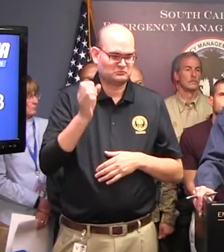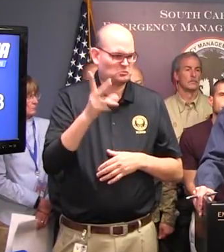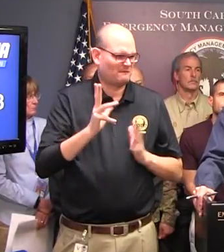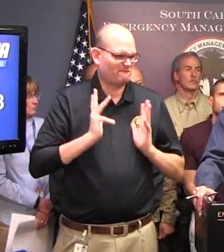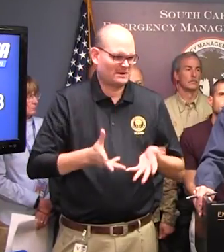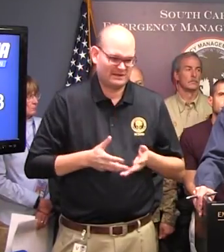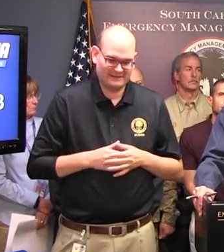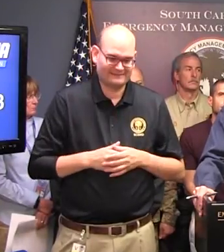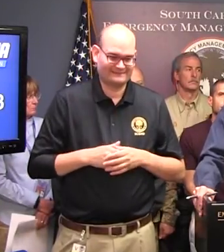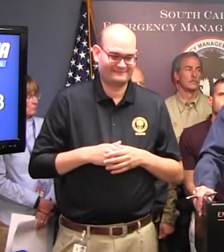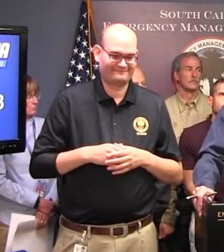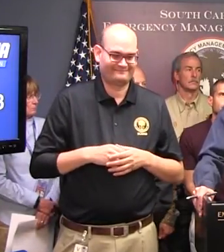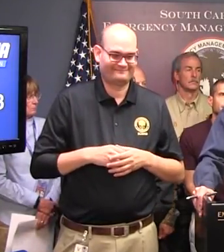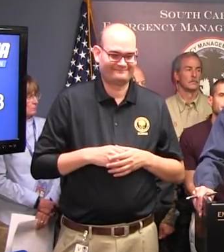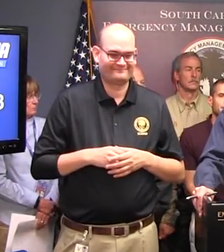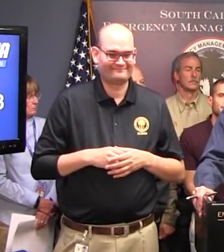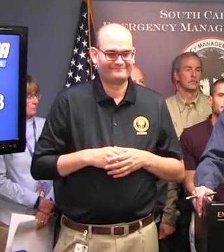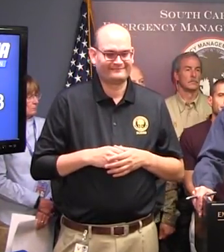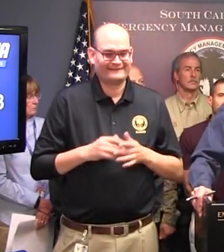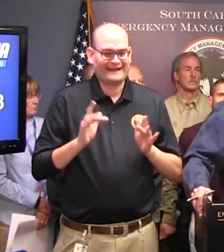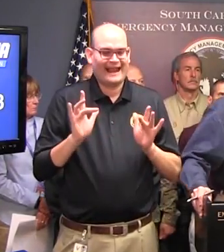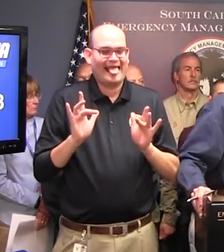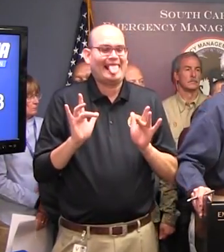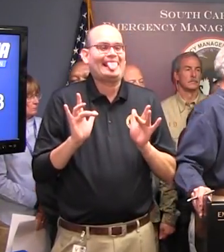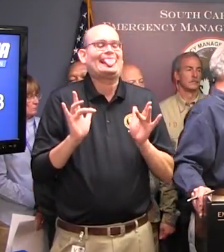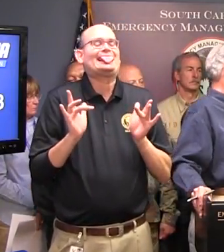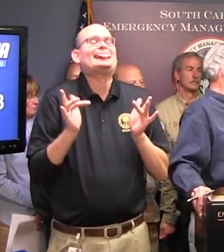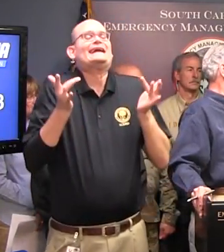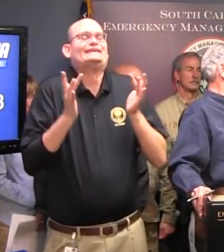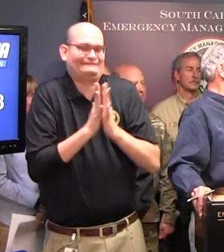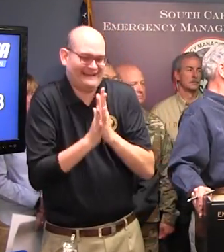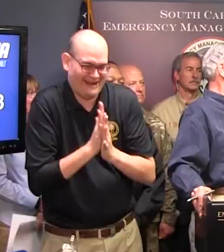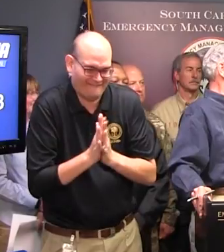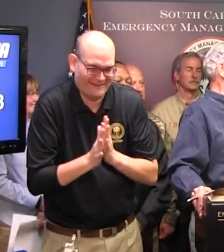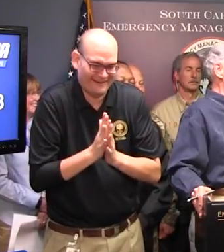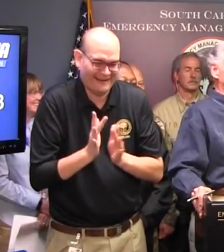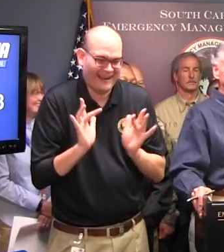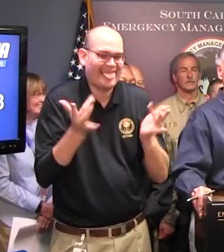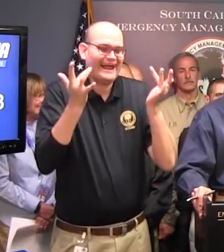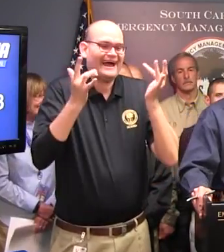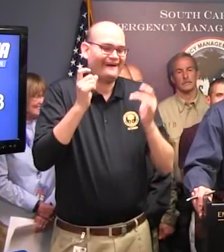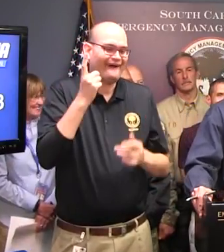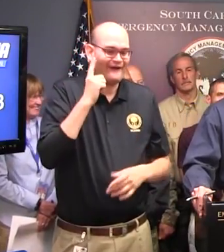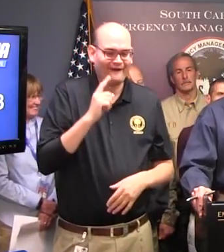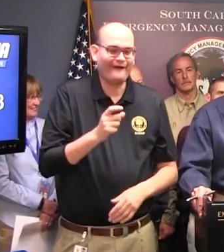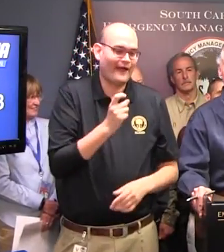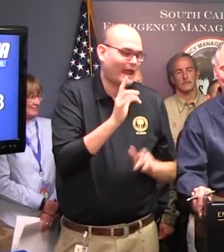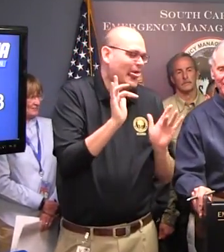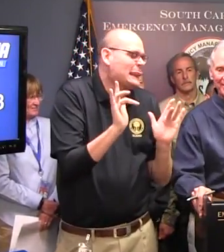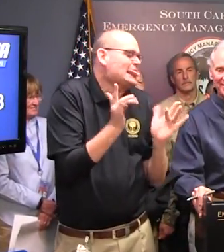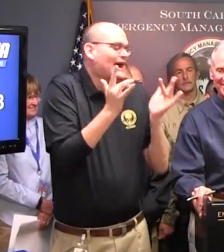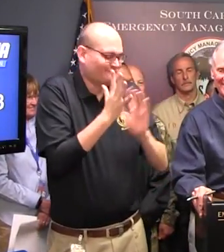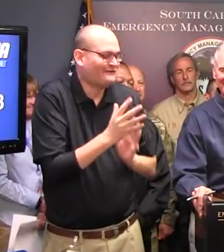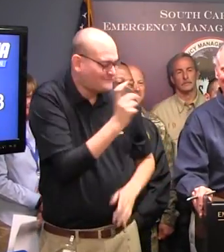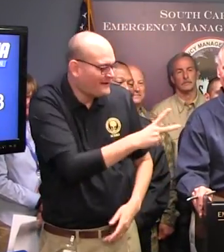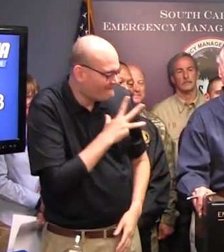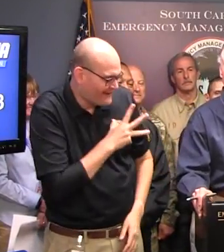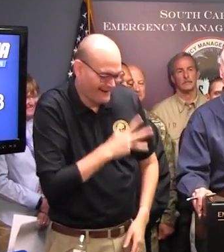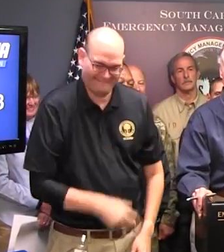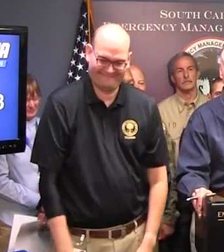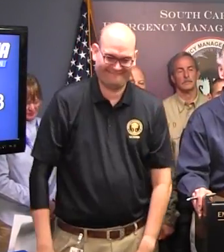Slight. Light. Light traffic. Very light traffic, Governor. Thank you. Light traffic.